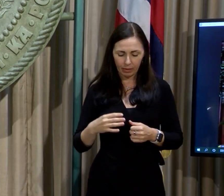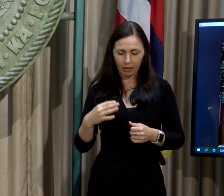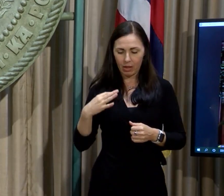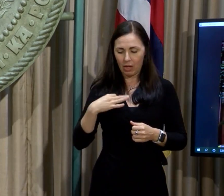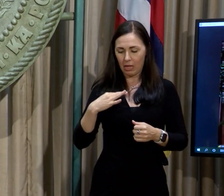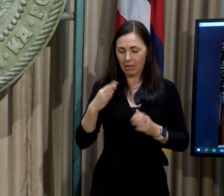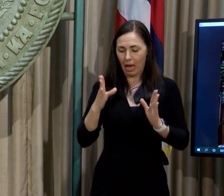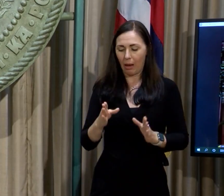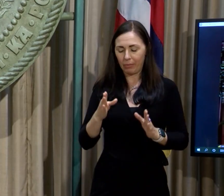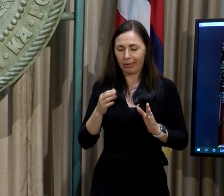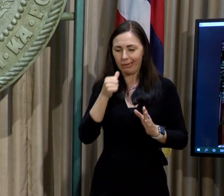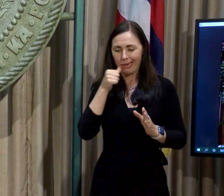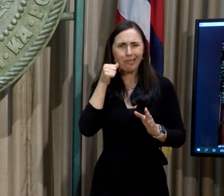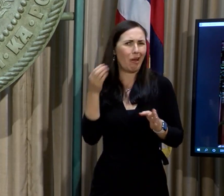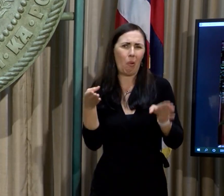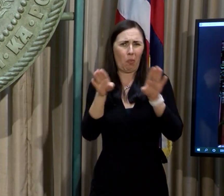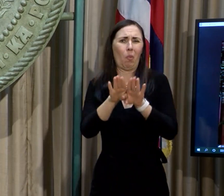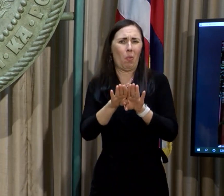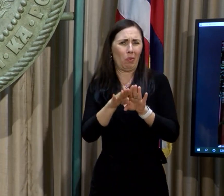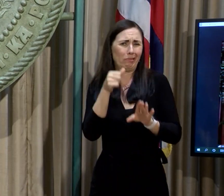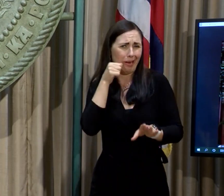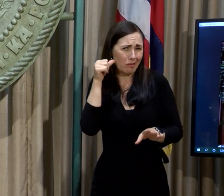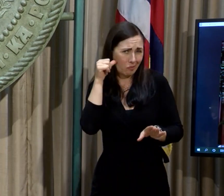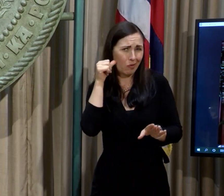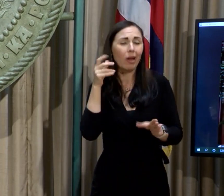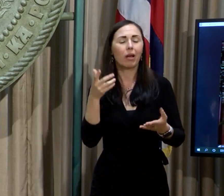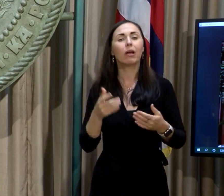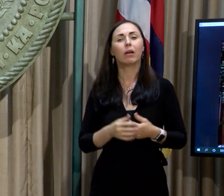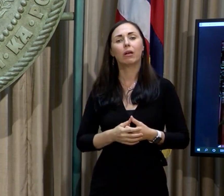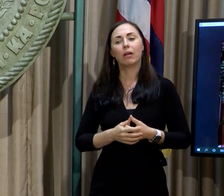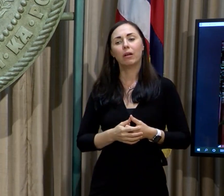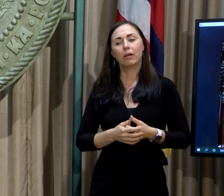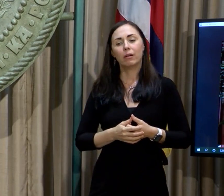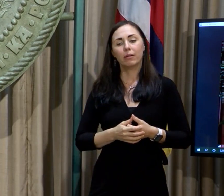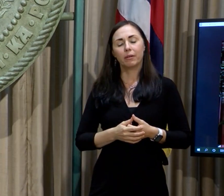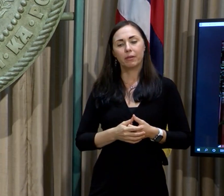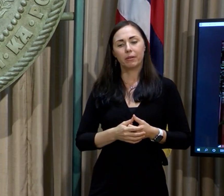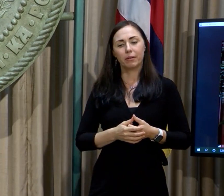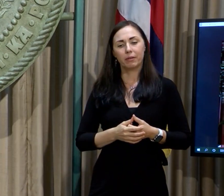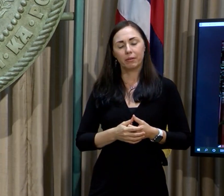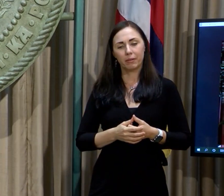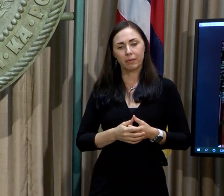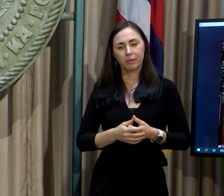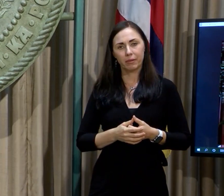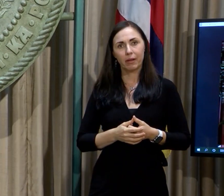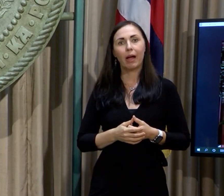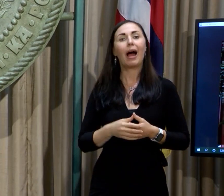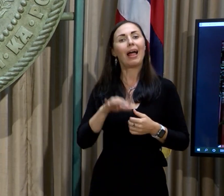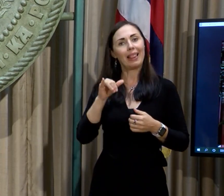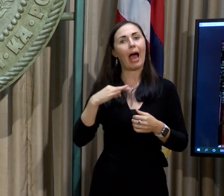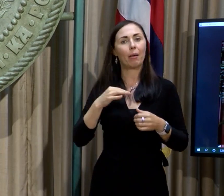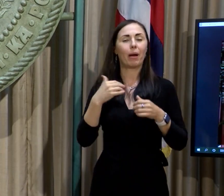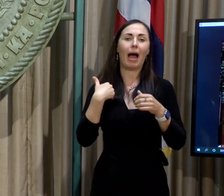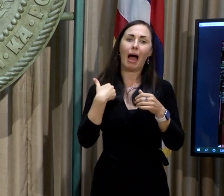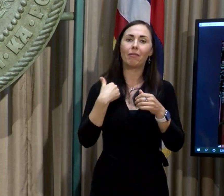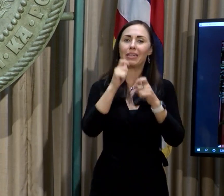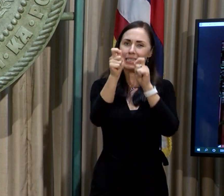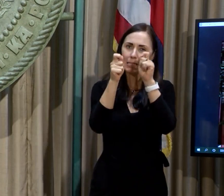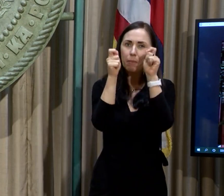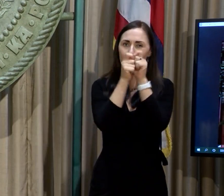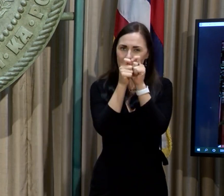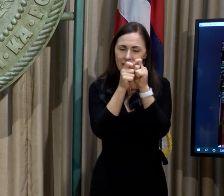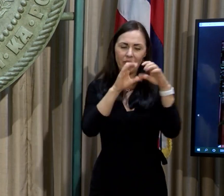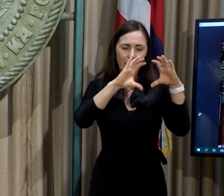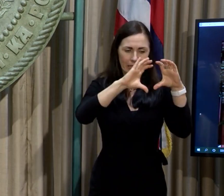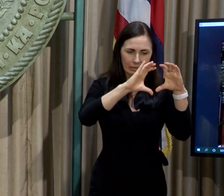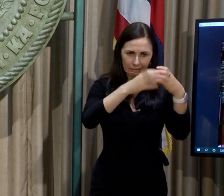closed just yesterday, and, you know, there were very specific categories of experiences